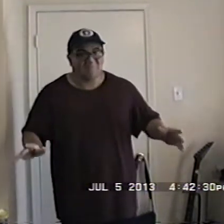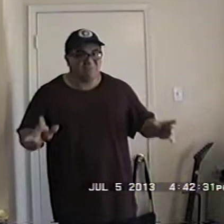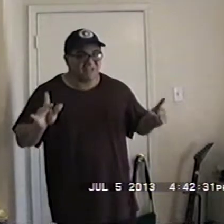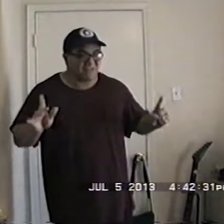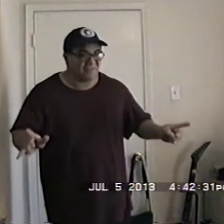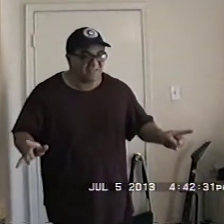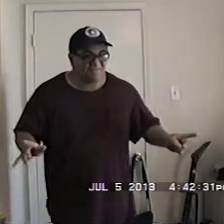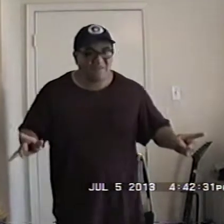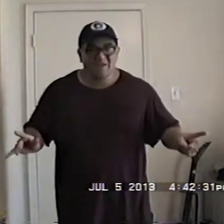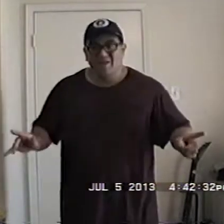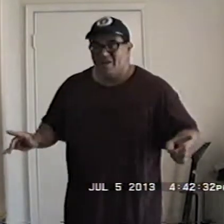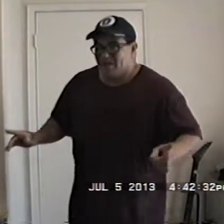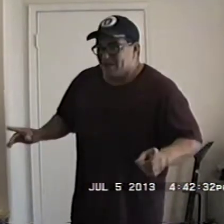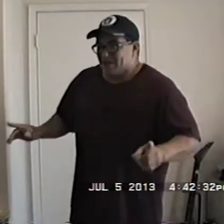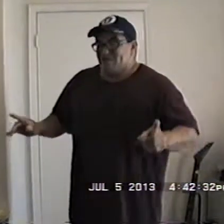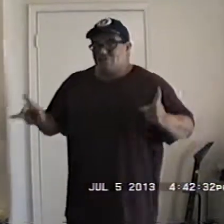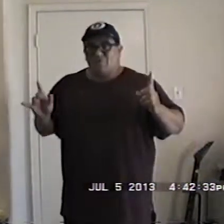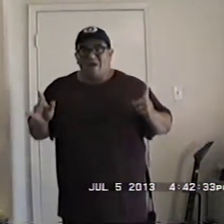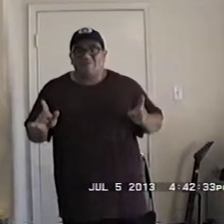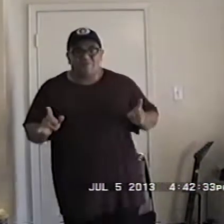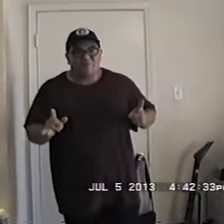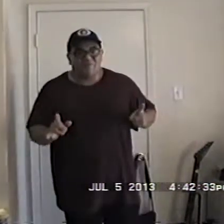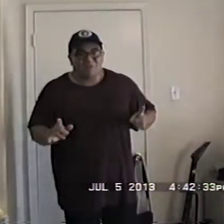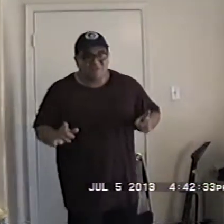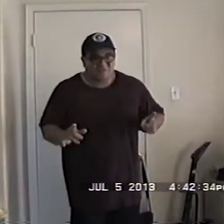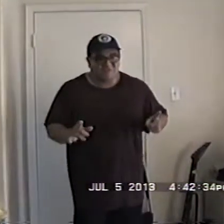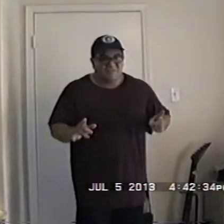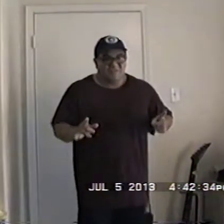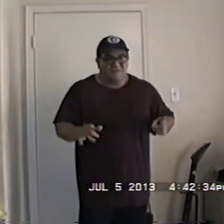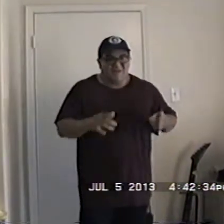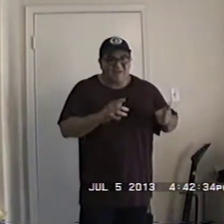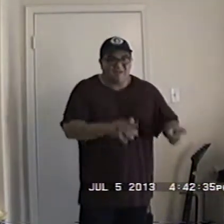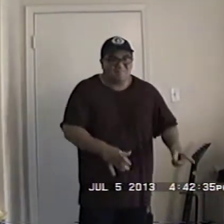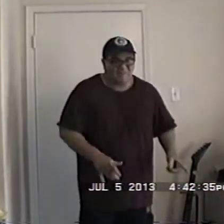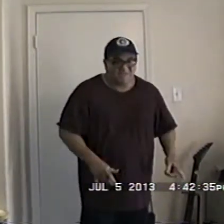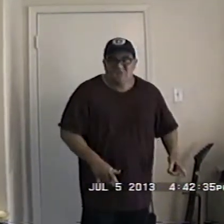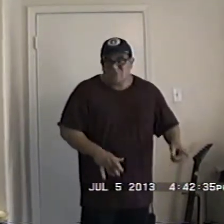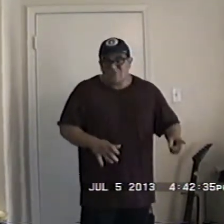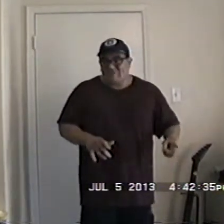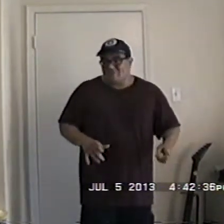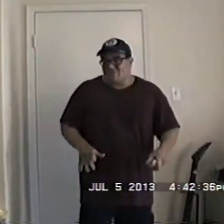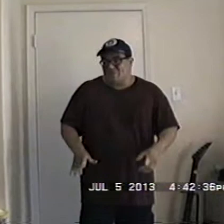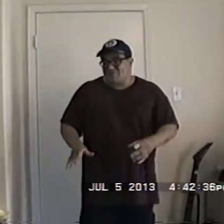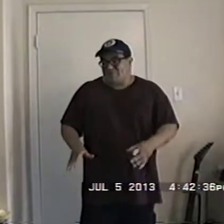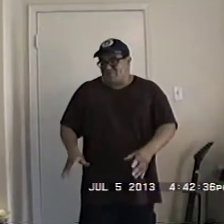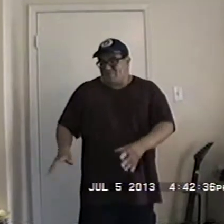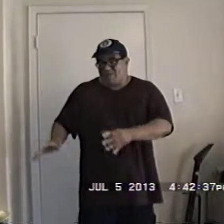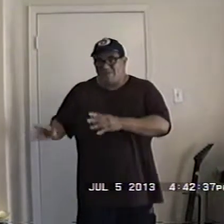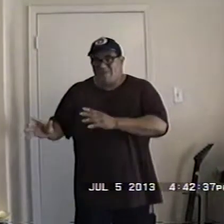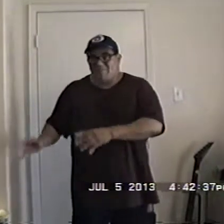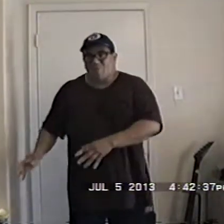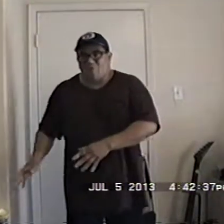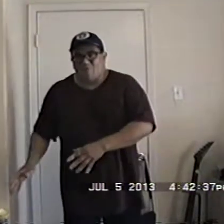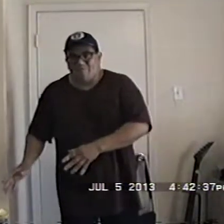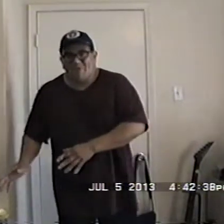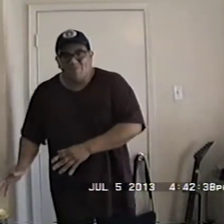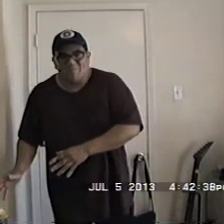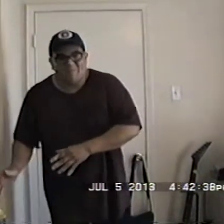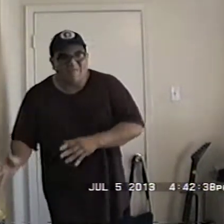because you have learned so much in that company you have learned so much from your MBA program that you apply